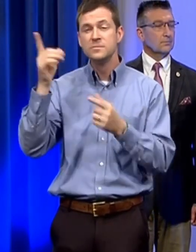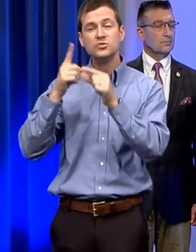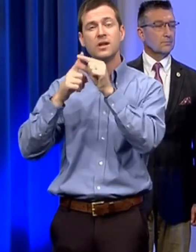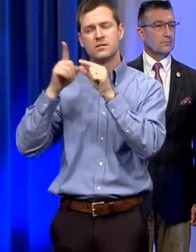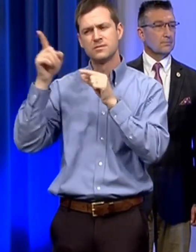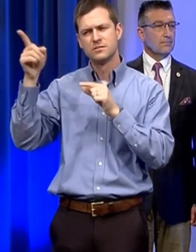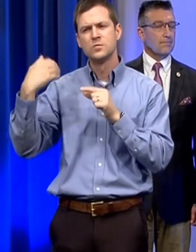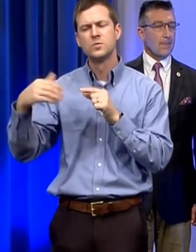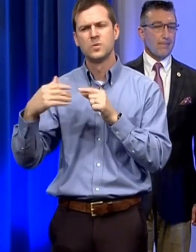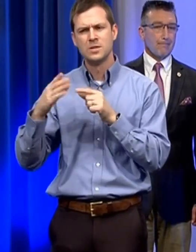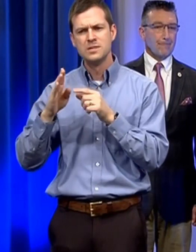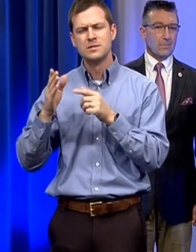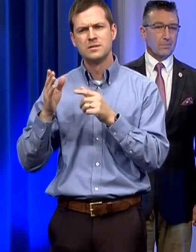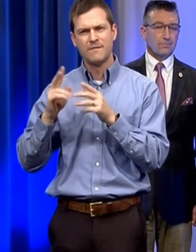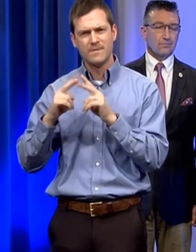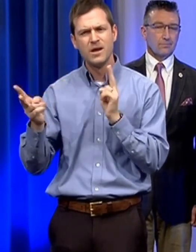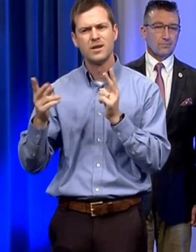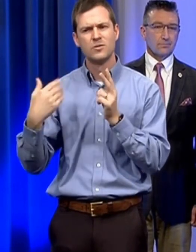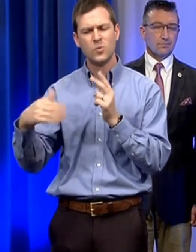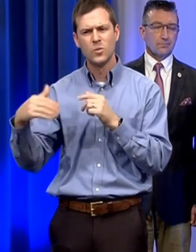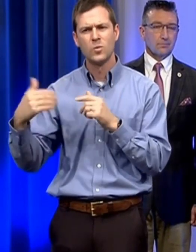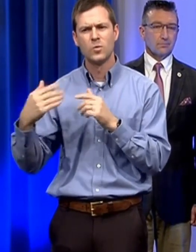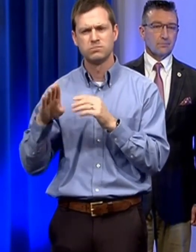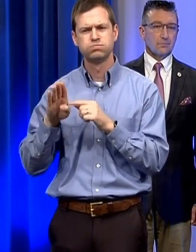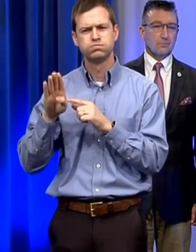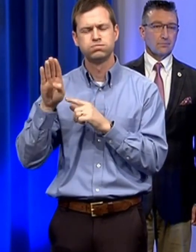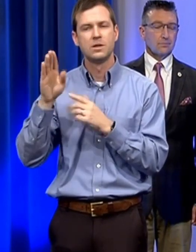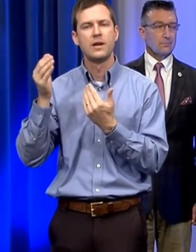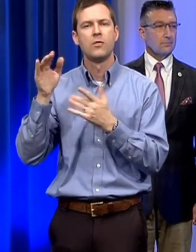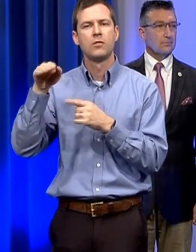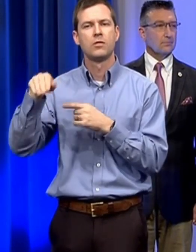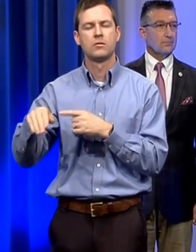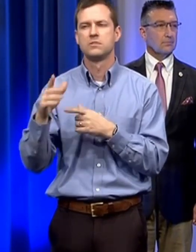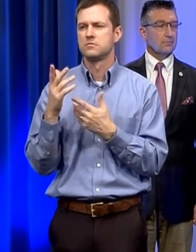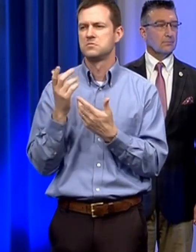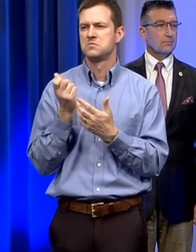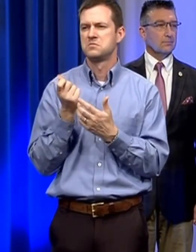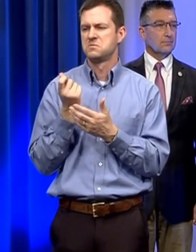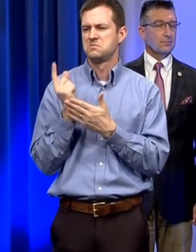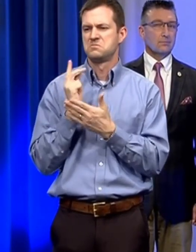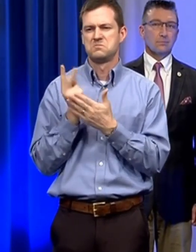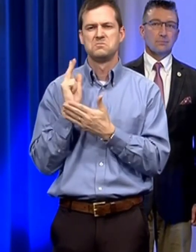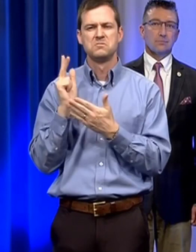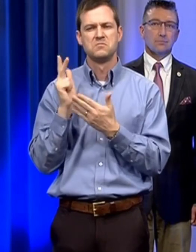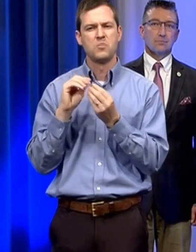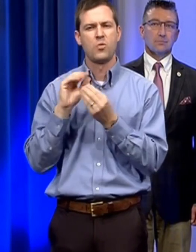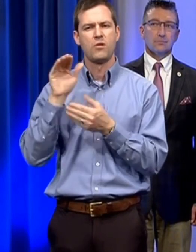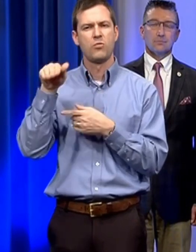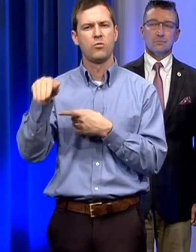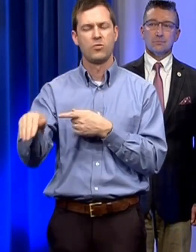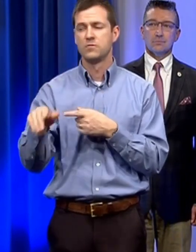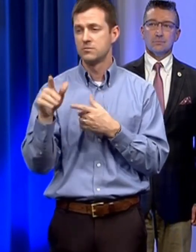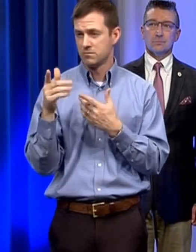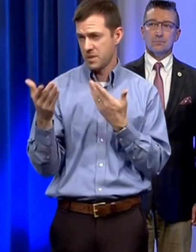pretty significant activity for about three months and things have slowed there uh significantly uh in the past few weeks so it's possible that could be